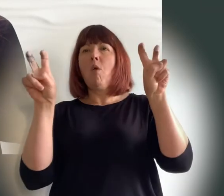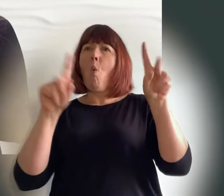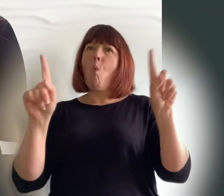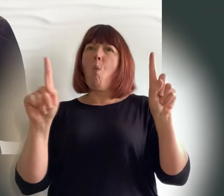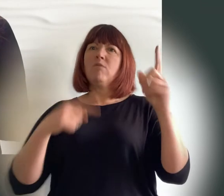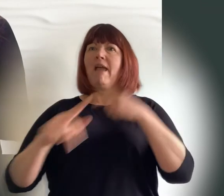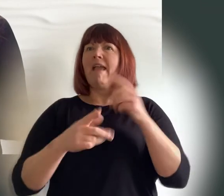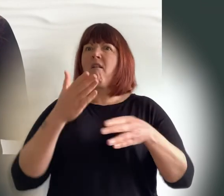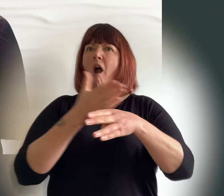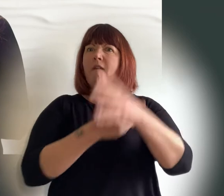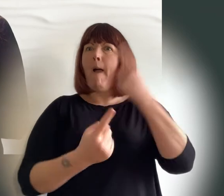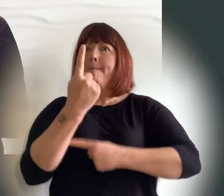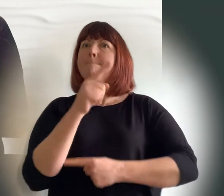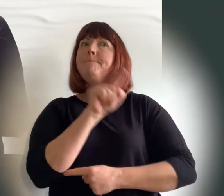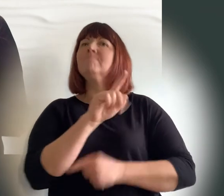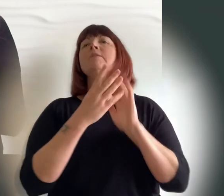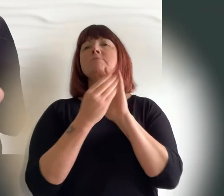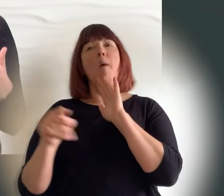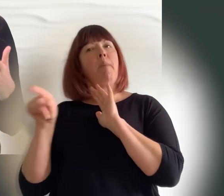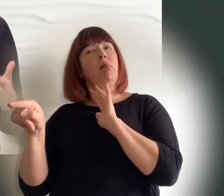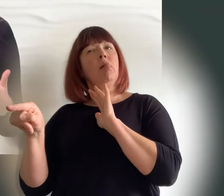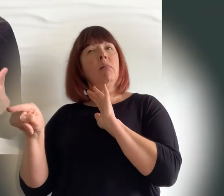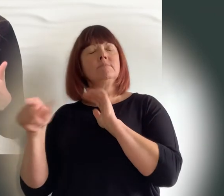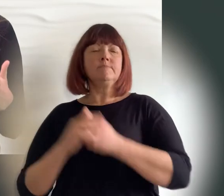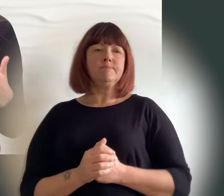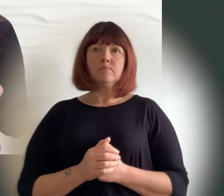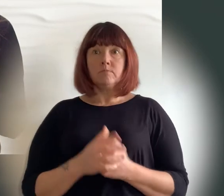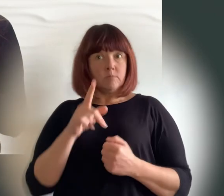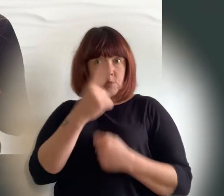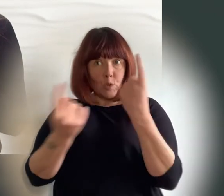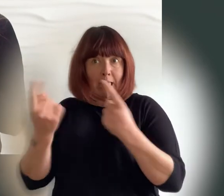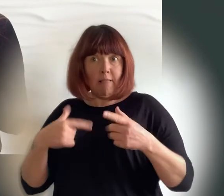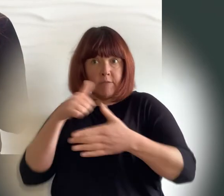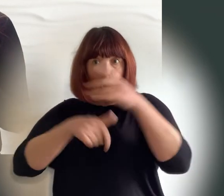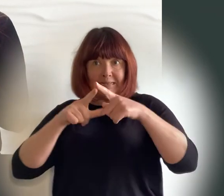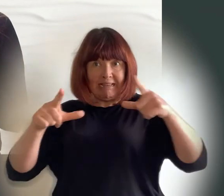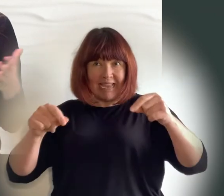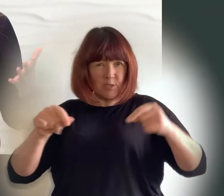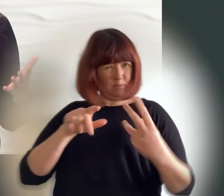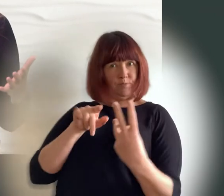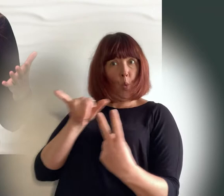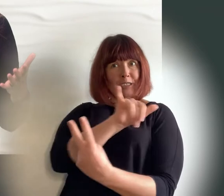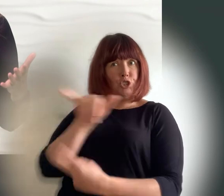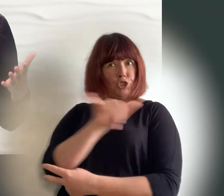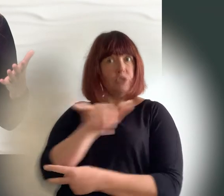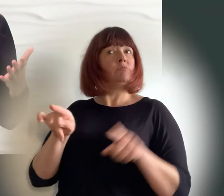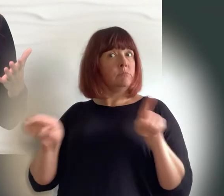see a show it's important to understand whether it's really a live stream or a pre-recorded show if it's a live stream you need to make sure you tune